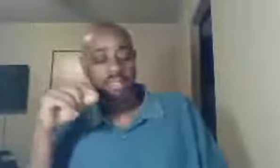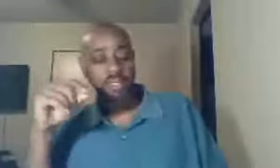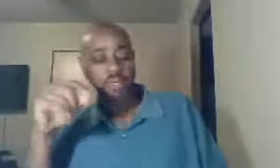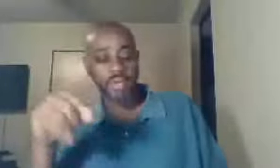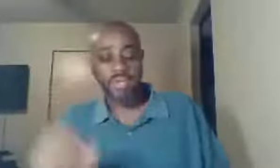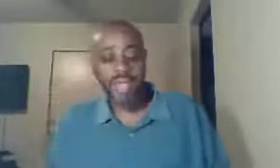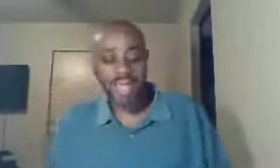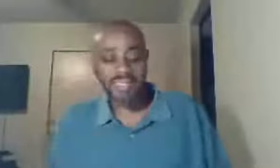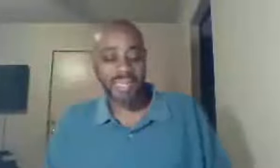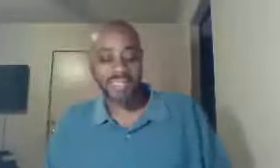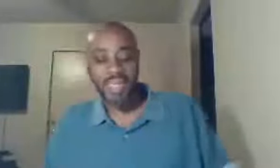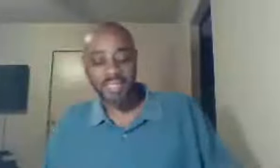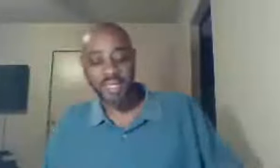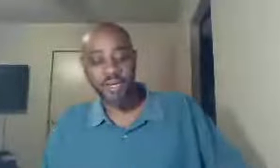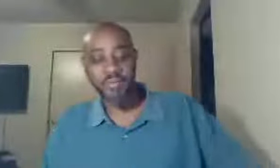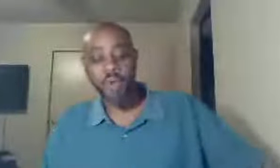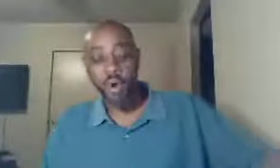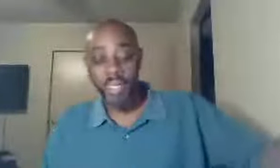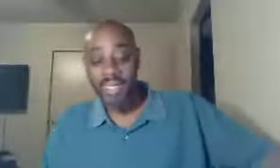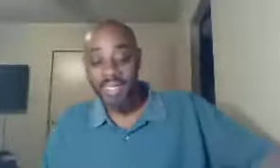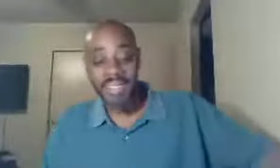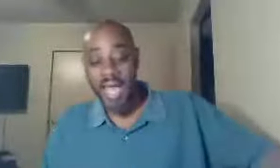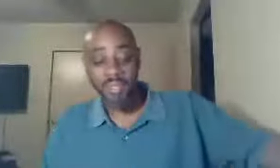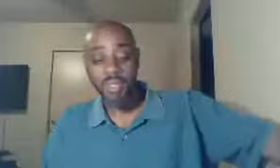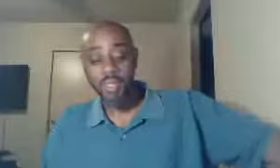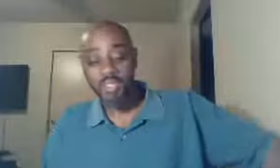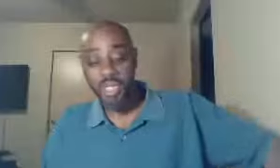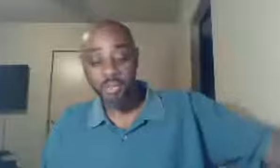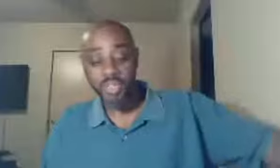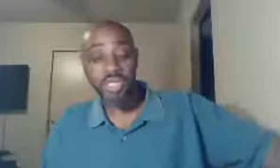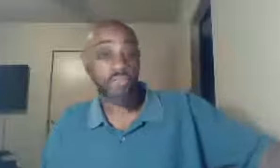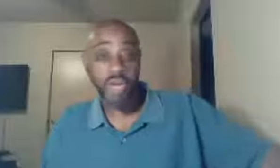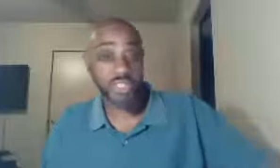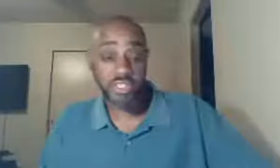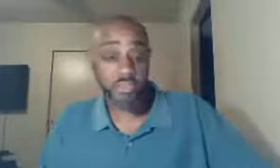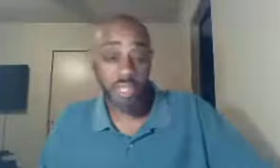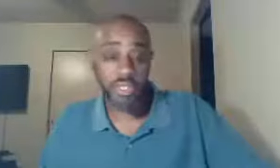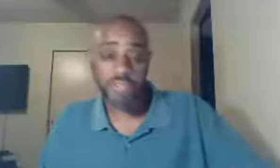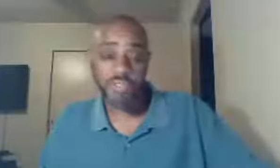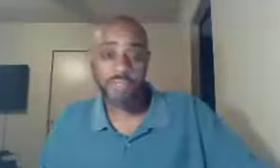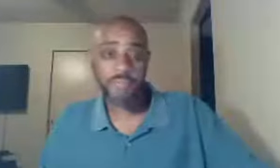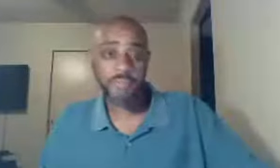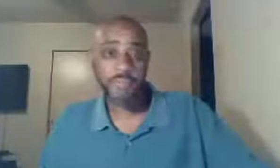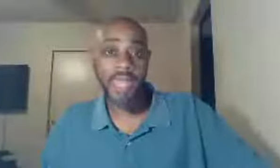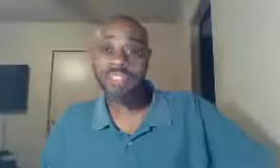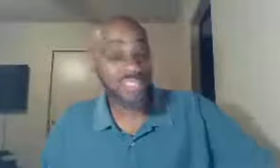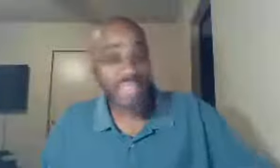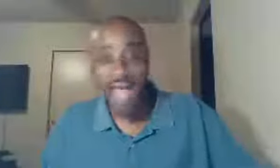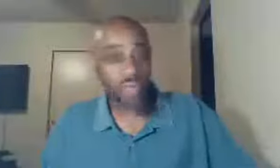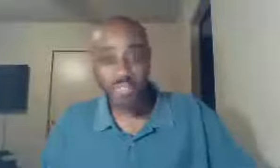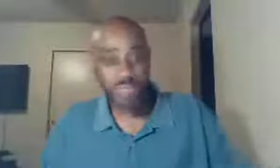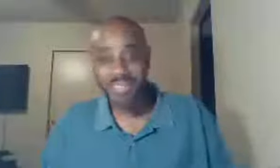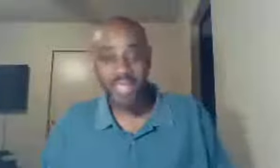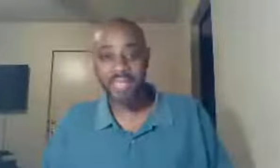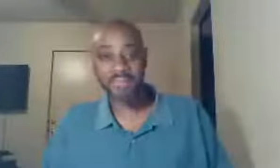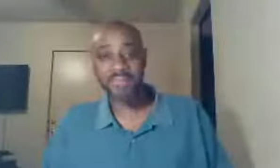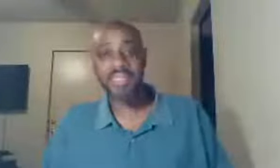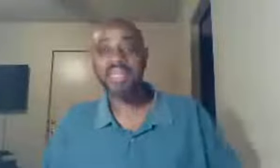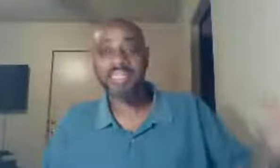what the context says here, or any time, when such phrases, is being used, that's not, what's being said, it is